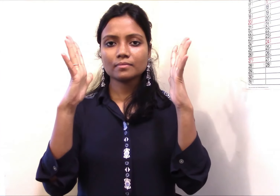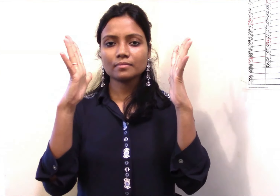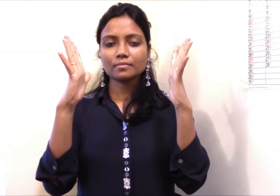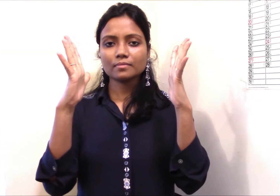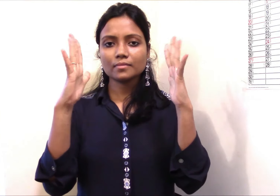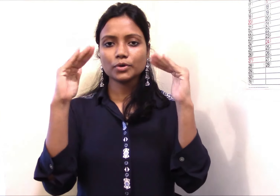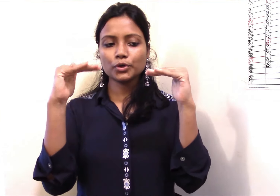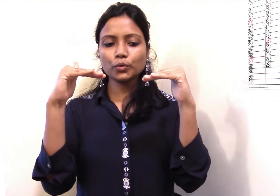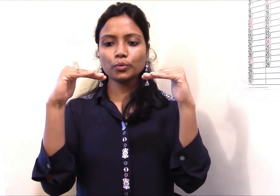Two.